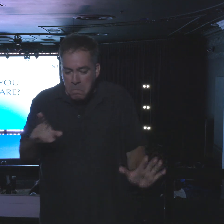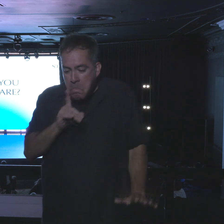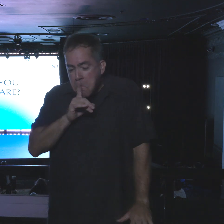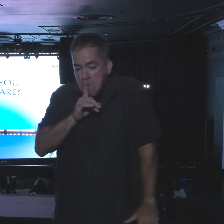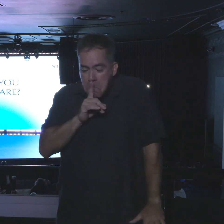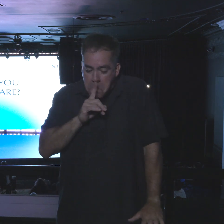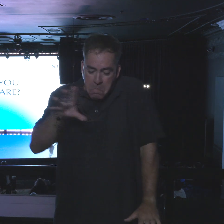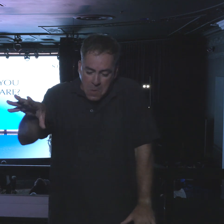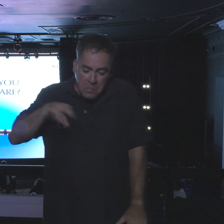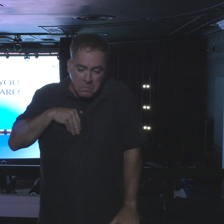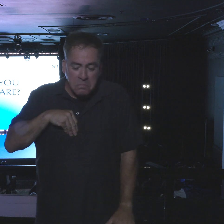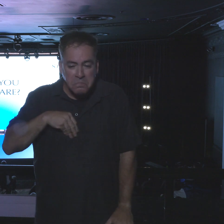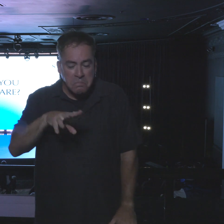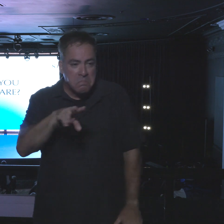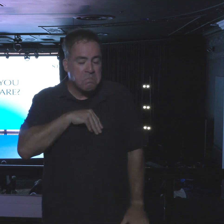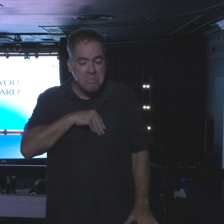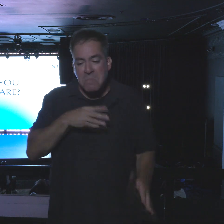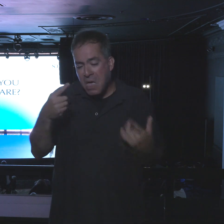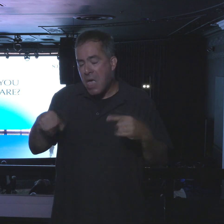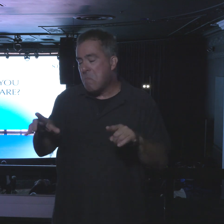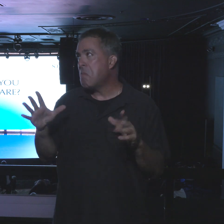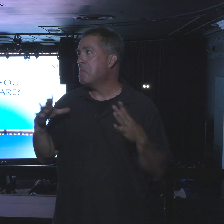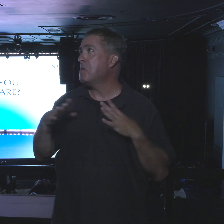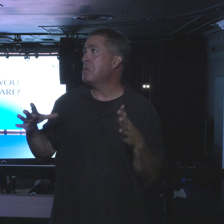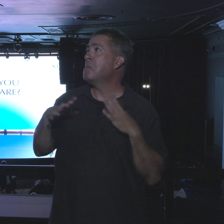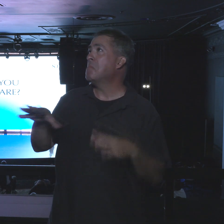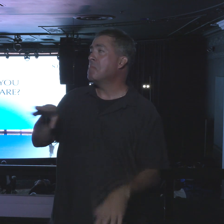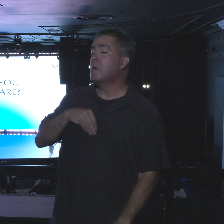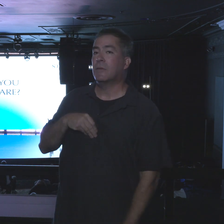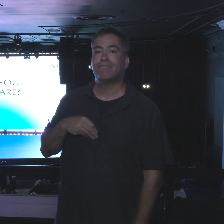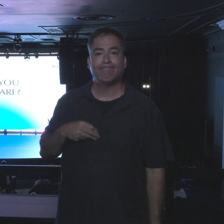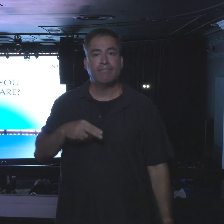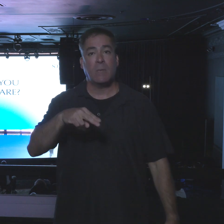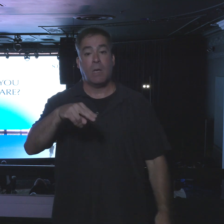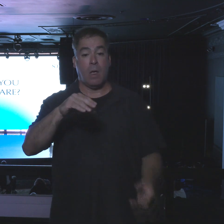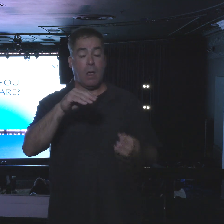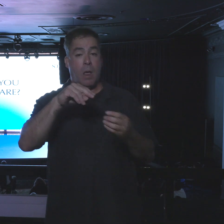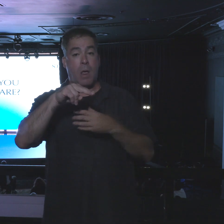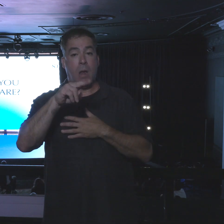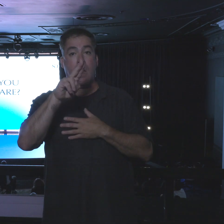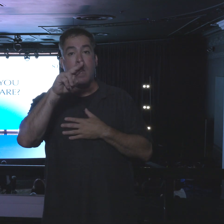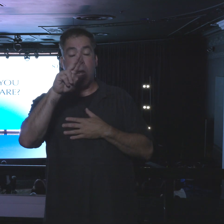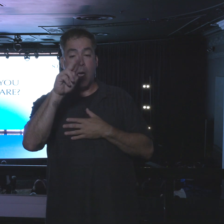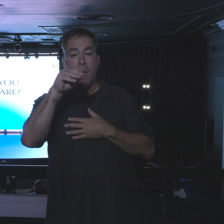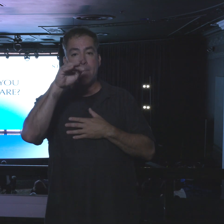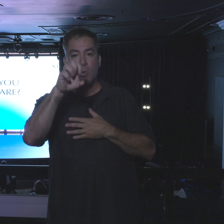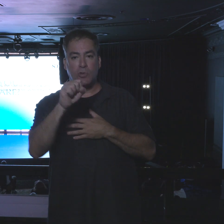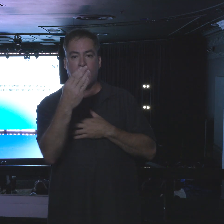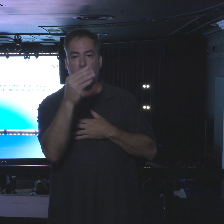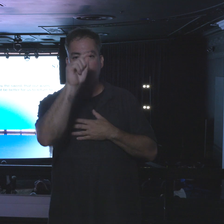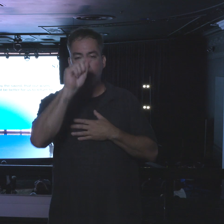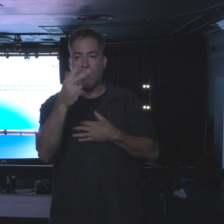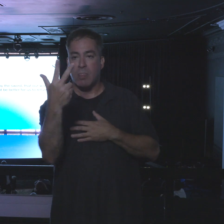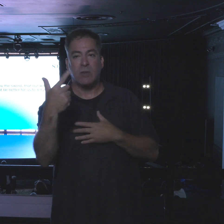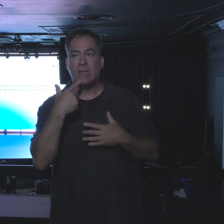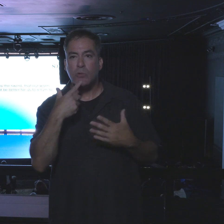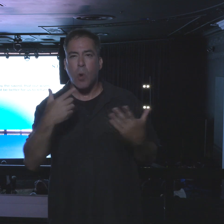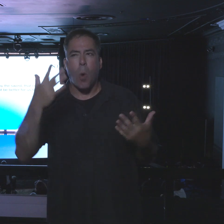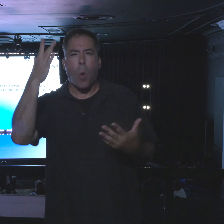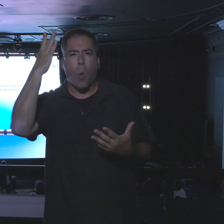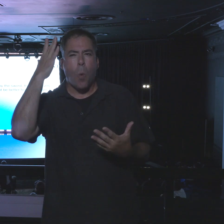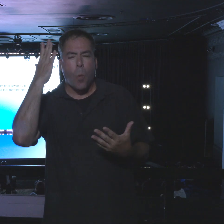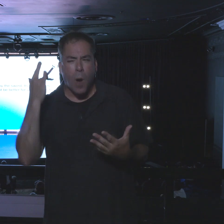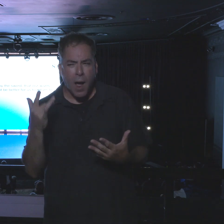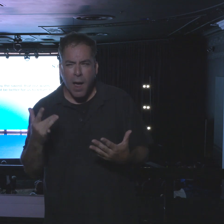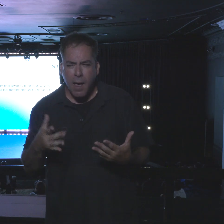and we allow it to happen. Numbers 14, 3, it says, why has the Lord brought